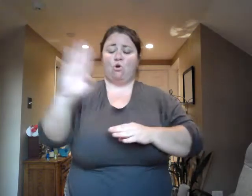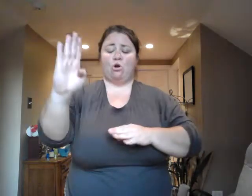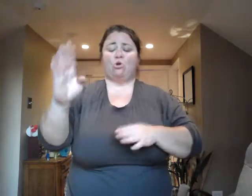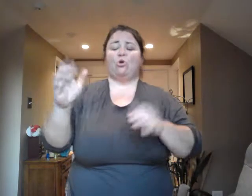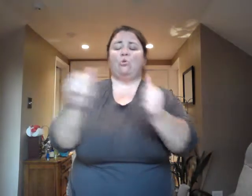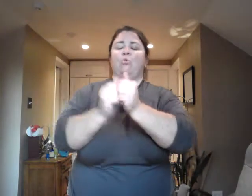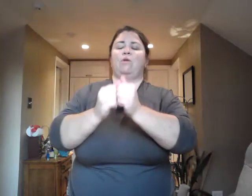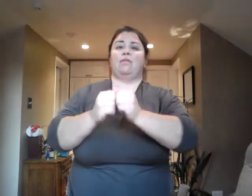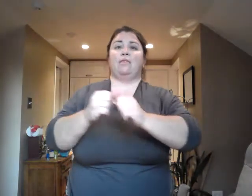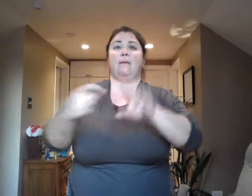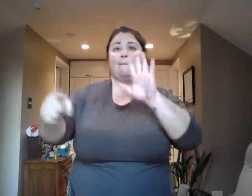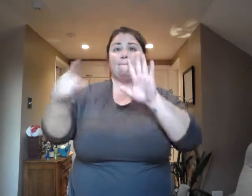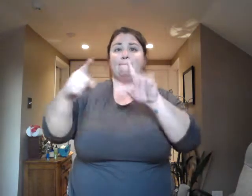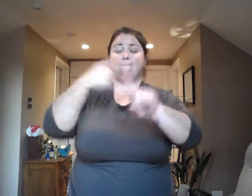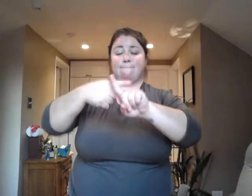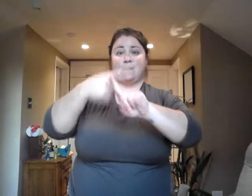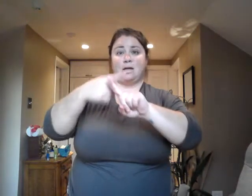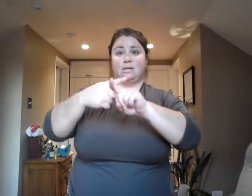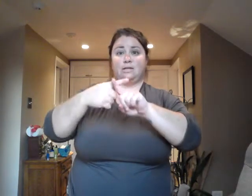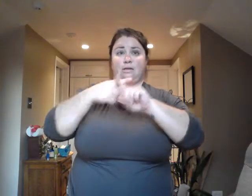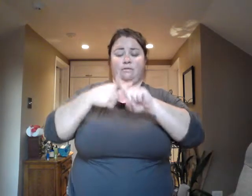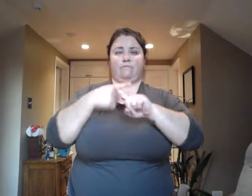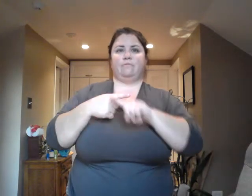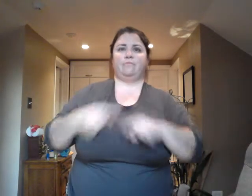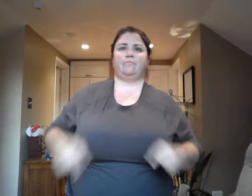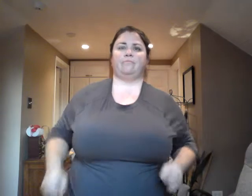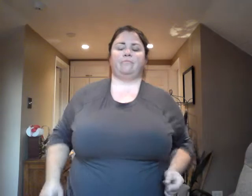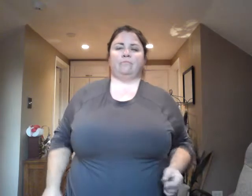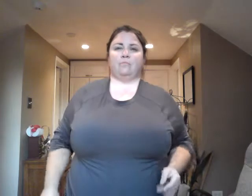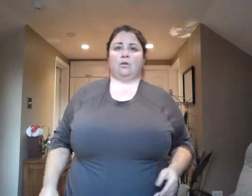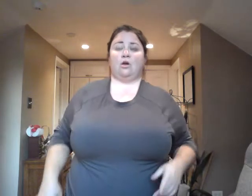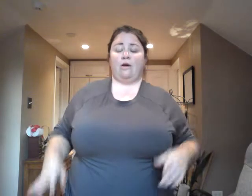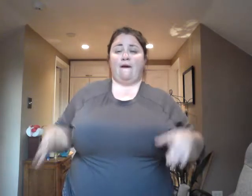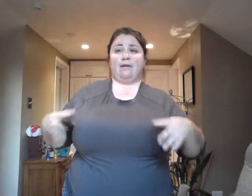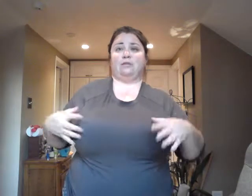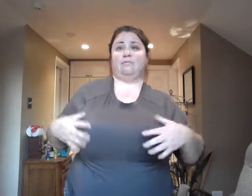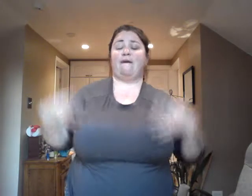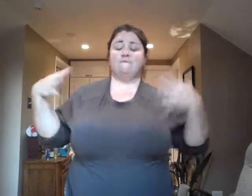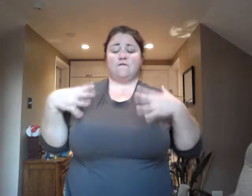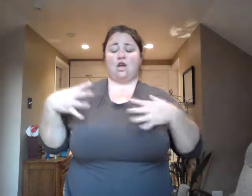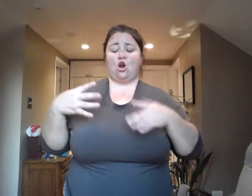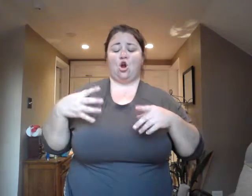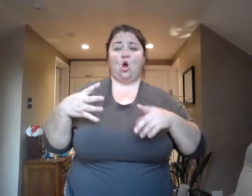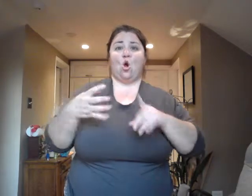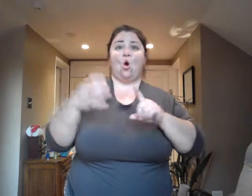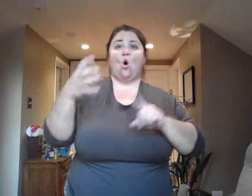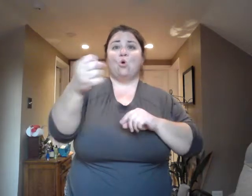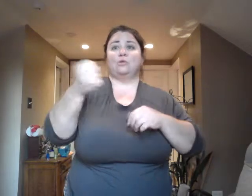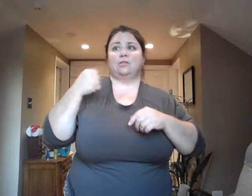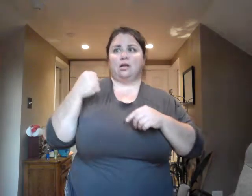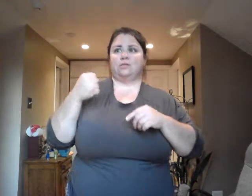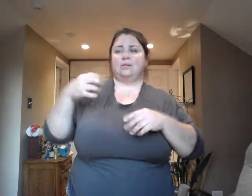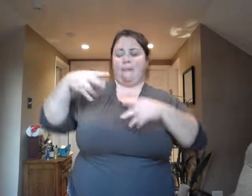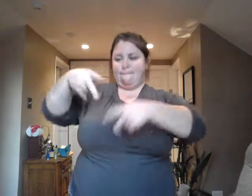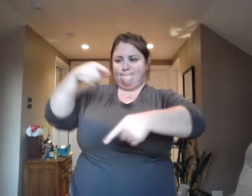optimism is sheer terror. But how can we get past our fears? As Susan